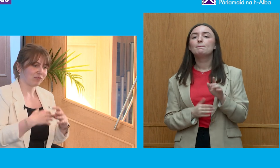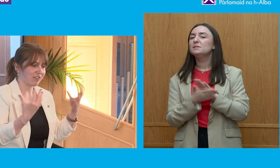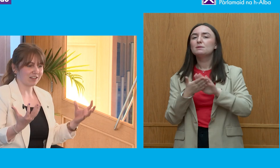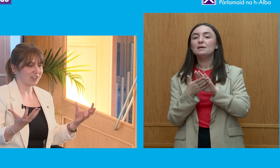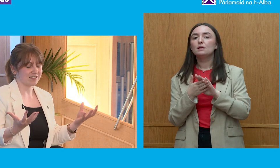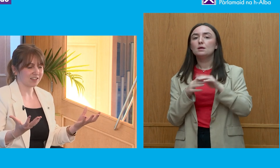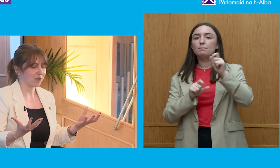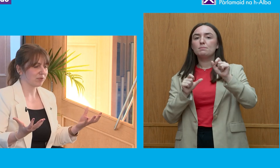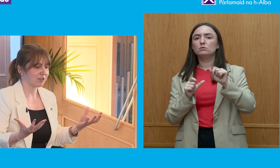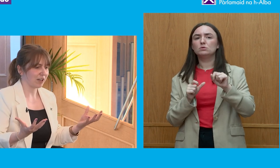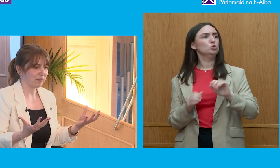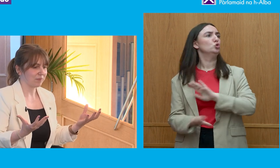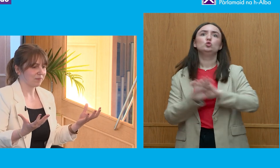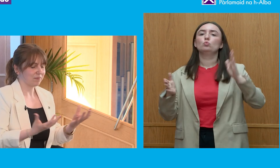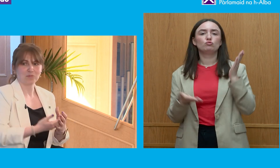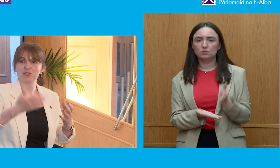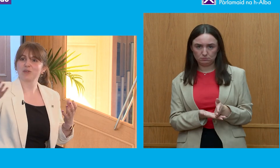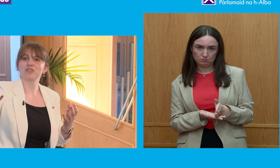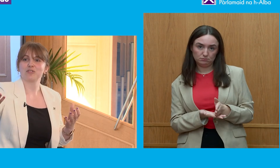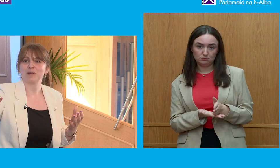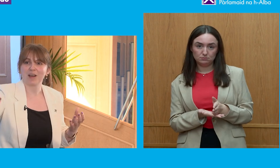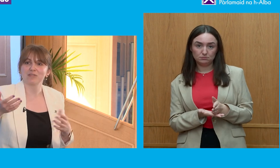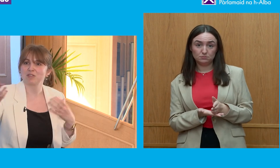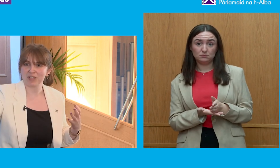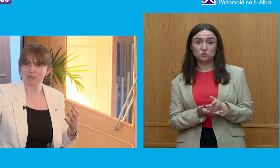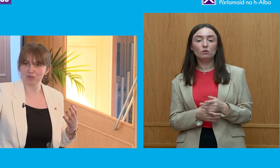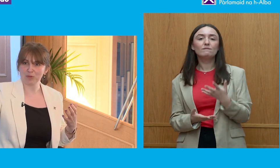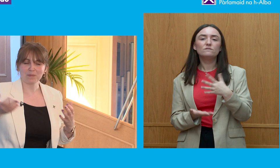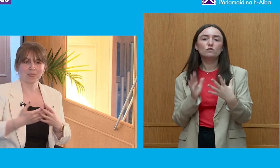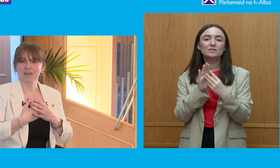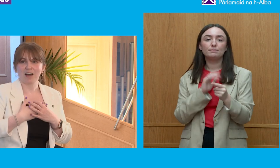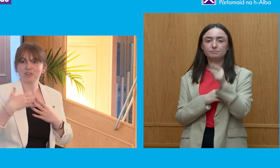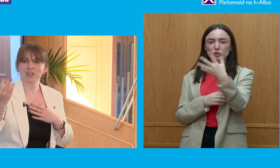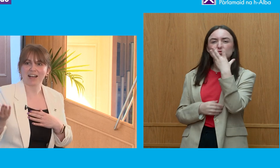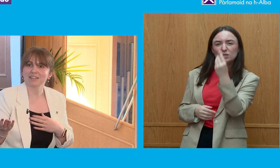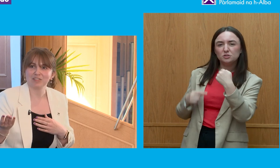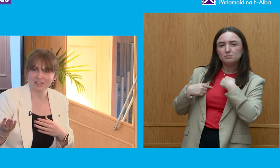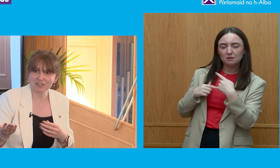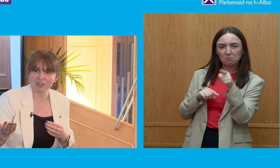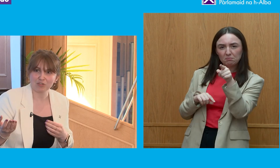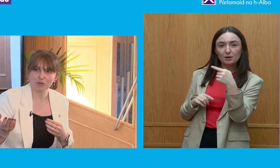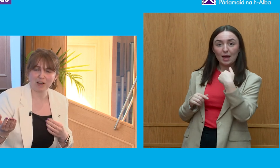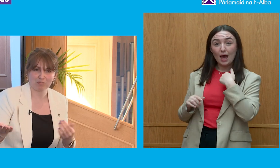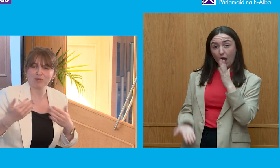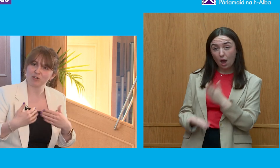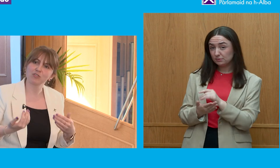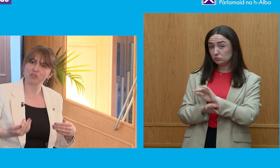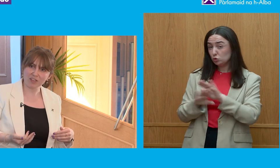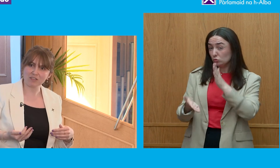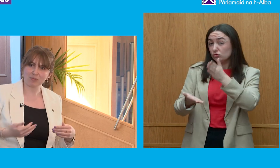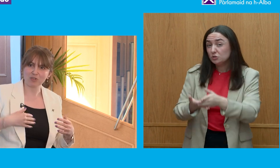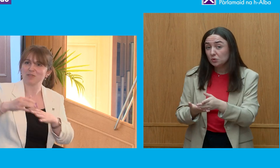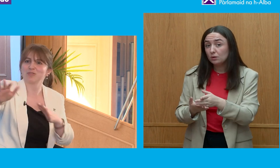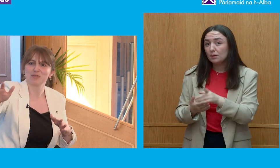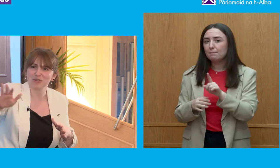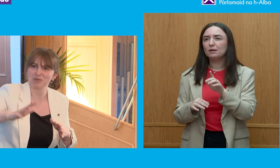So very easy example, you're a stranger to me, I've never met you before. I don't actively distrust you, but I probably also don't